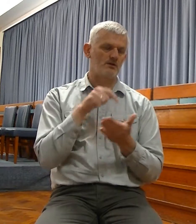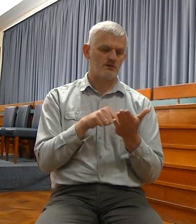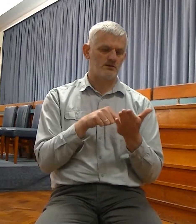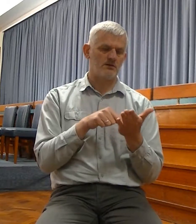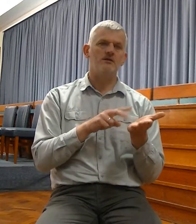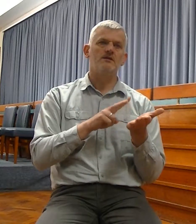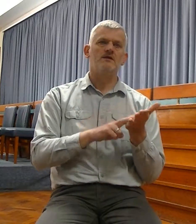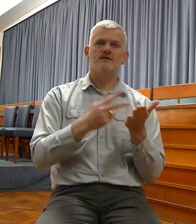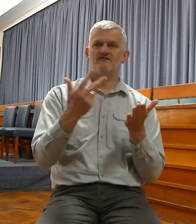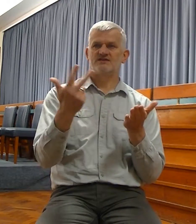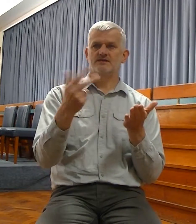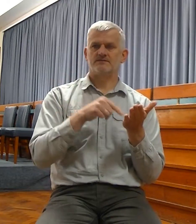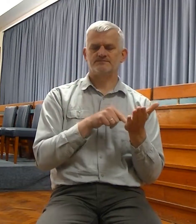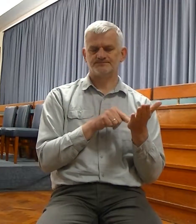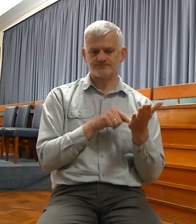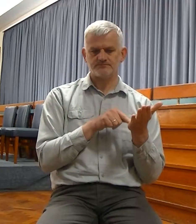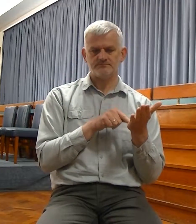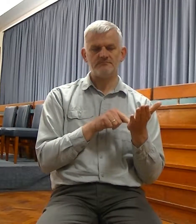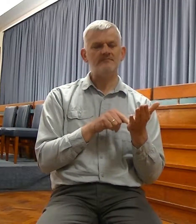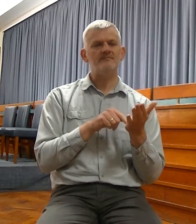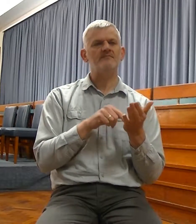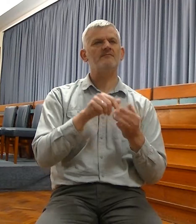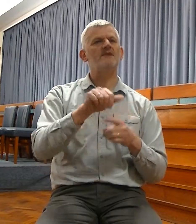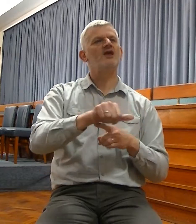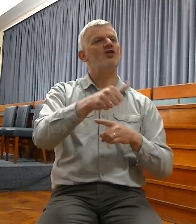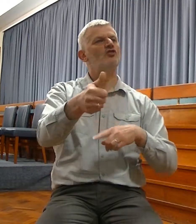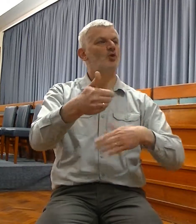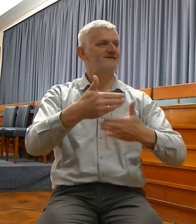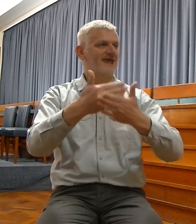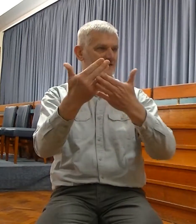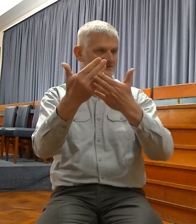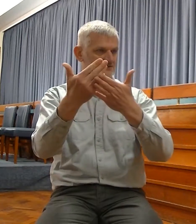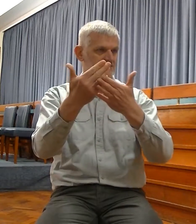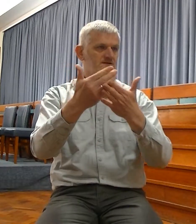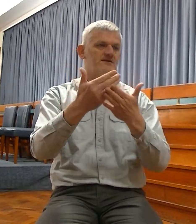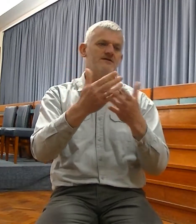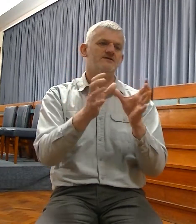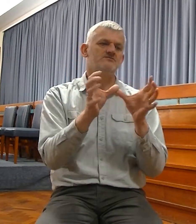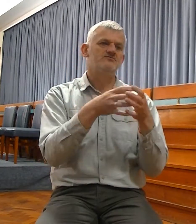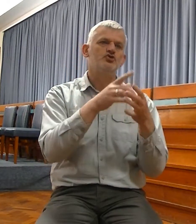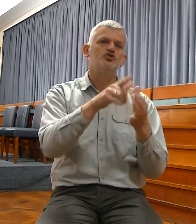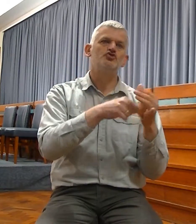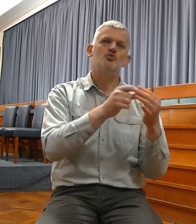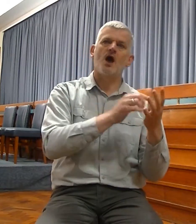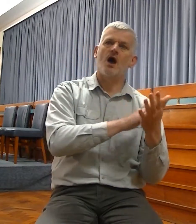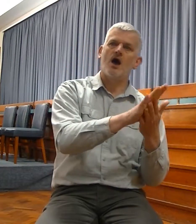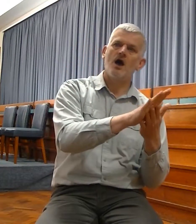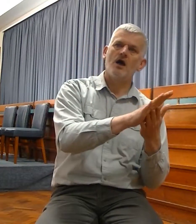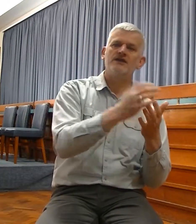extraordinary prophecy. In those days, the house of Judah shall walk with the house of Israel. But that